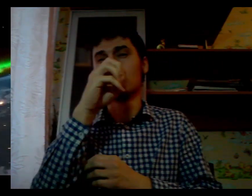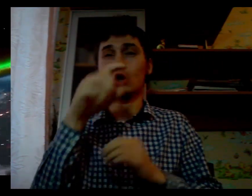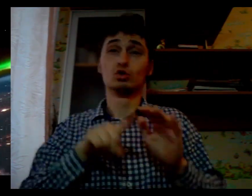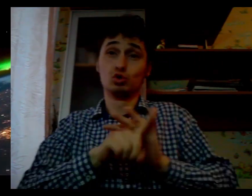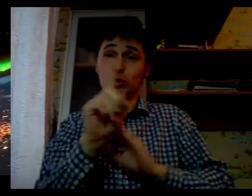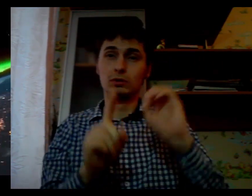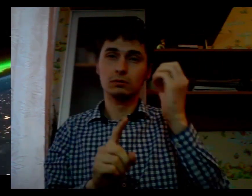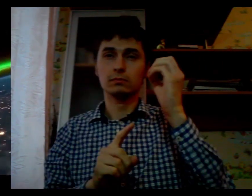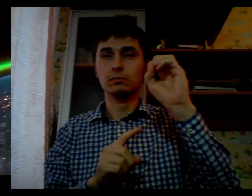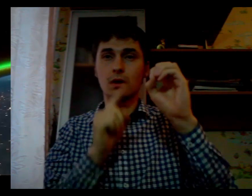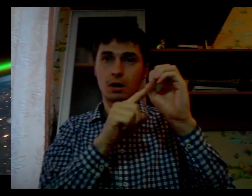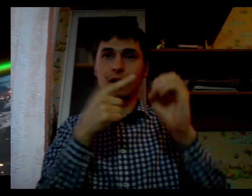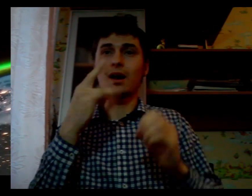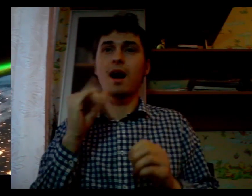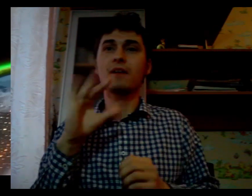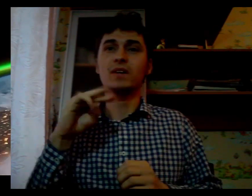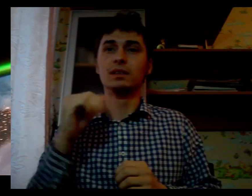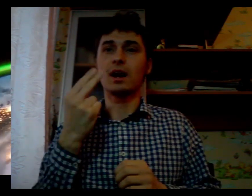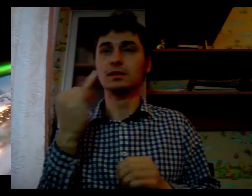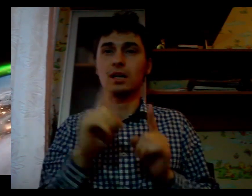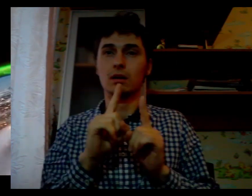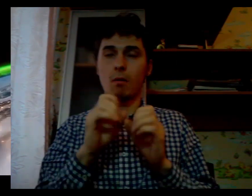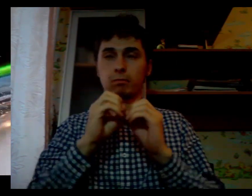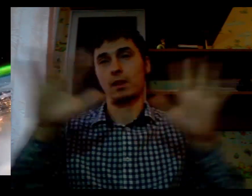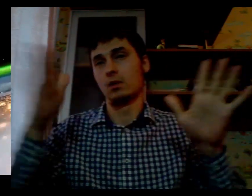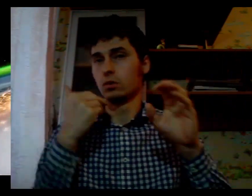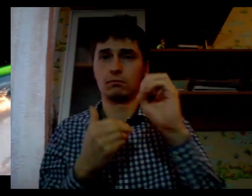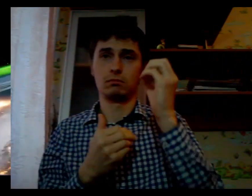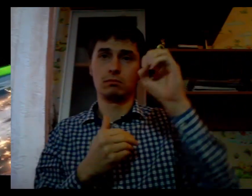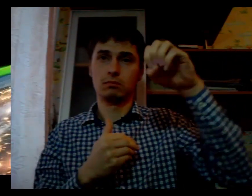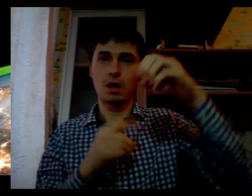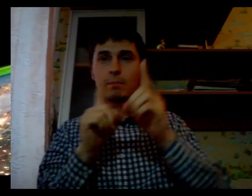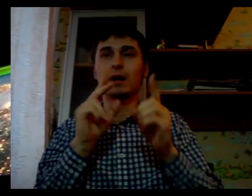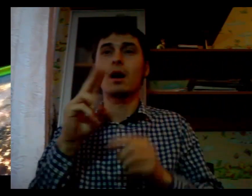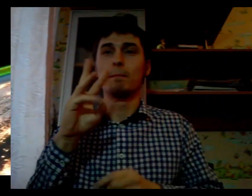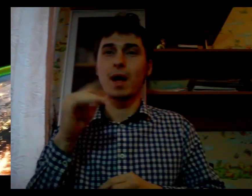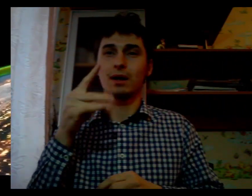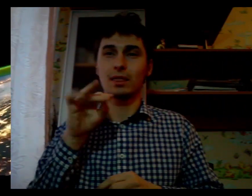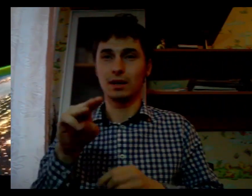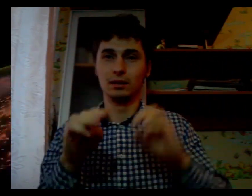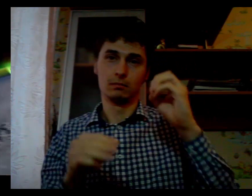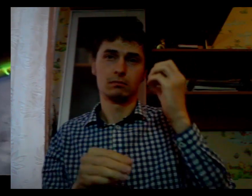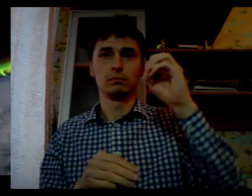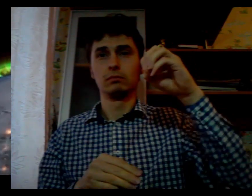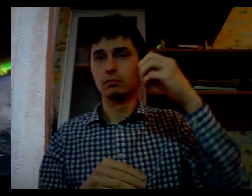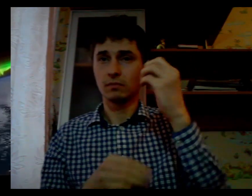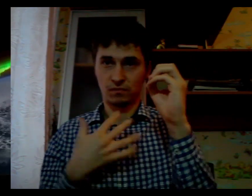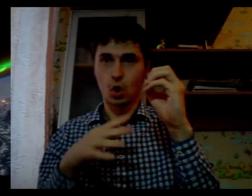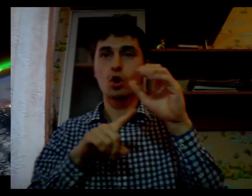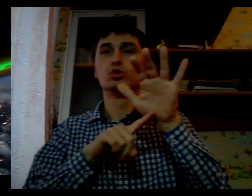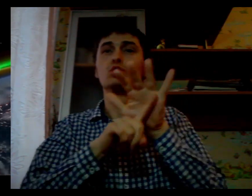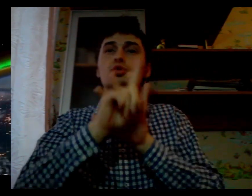Realizing this goal will require an intrapreneurial spirit, an a new generation of scientists ana-